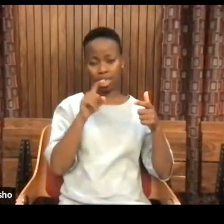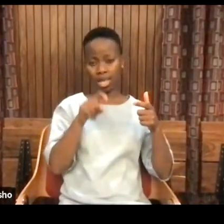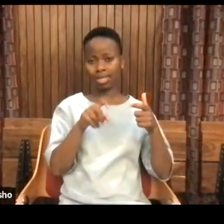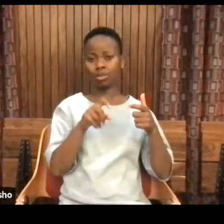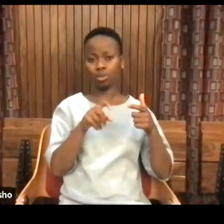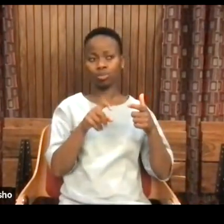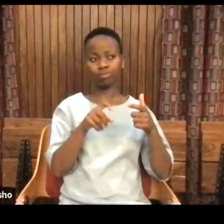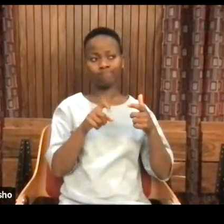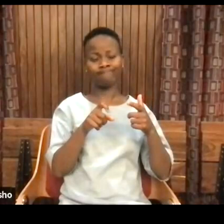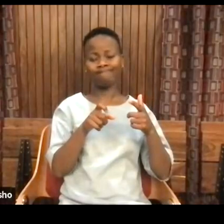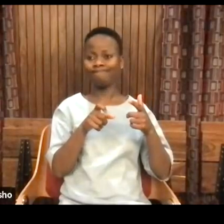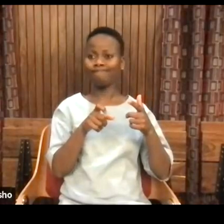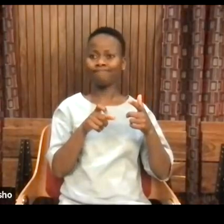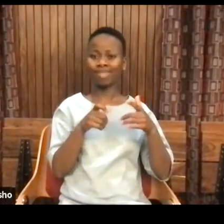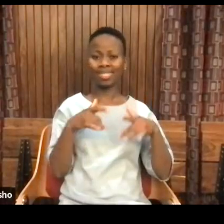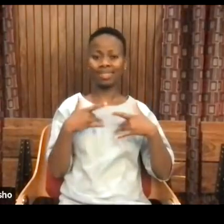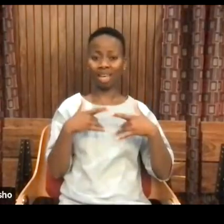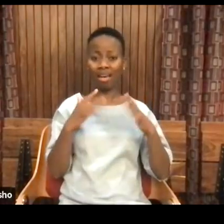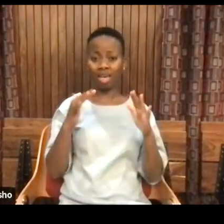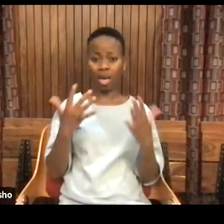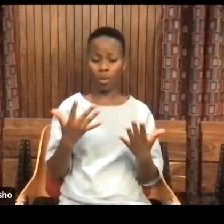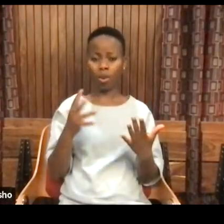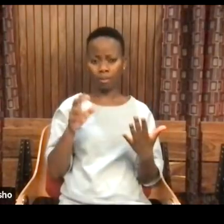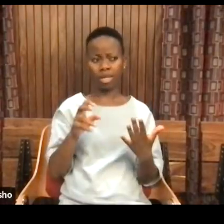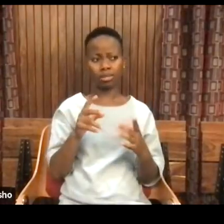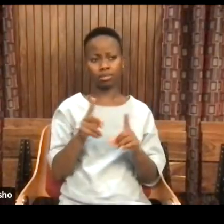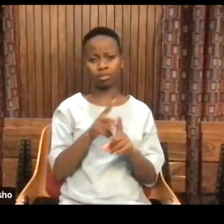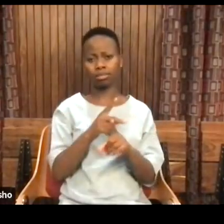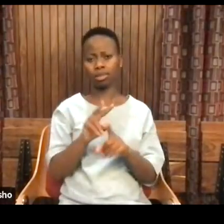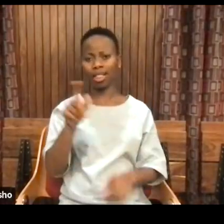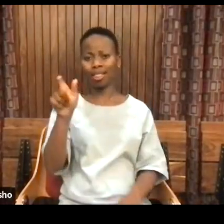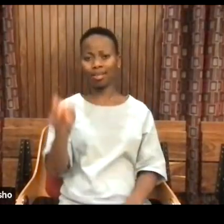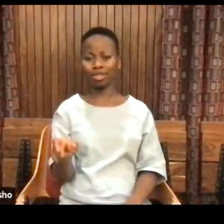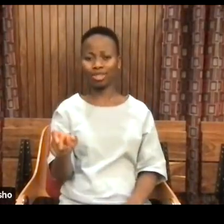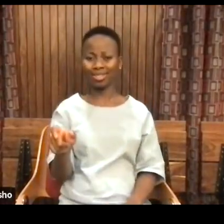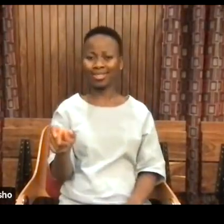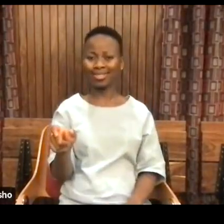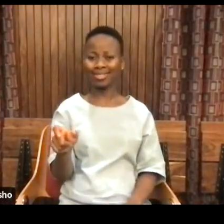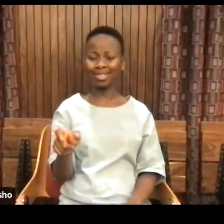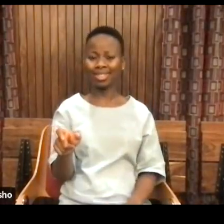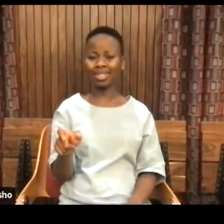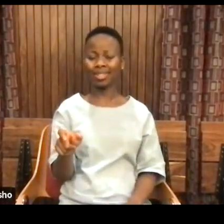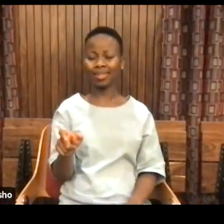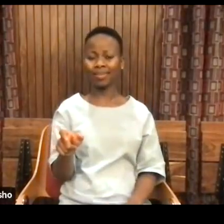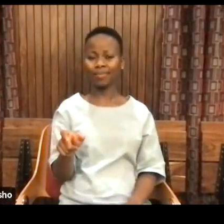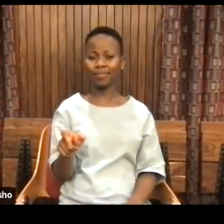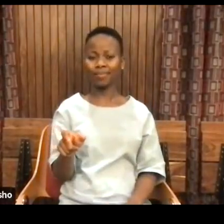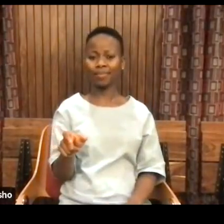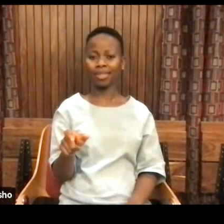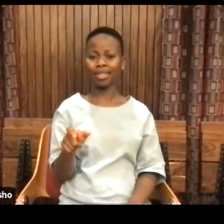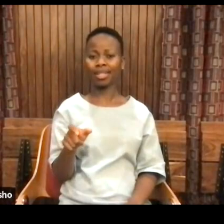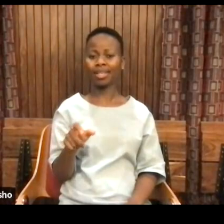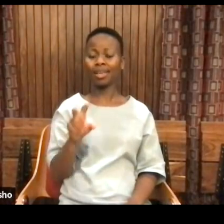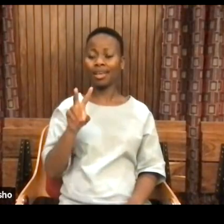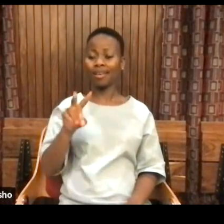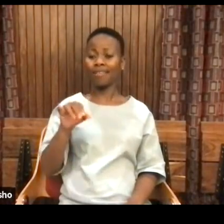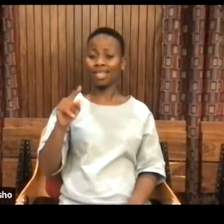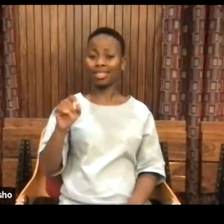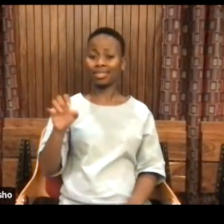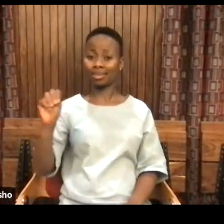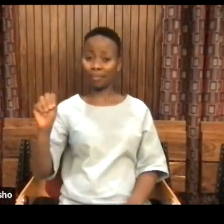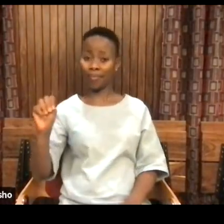only way, if you replace citizenship, if you replace political action with victims or